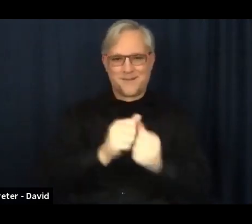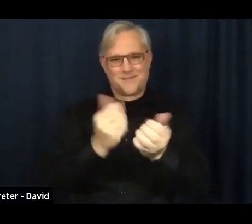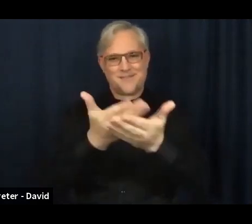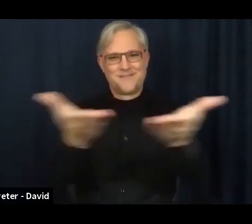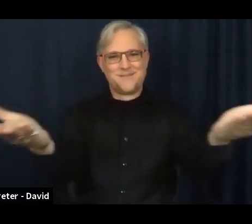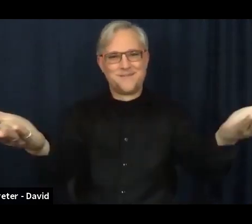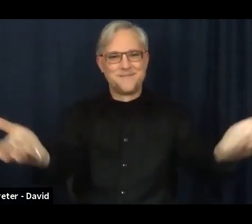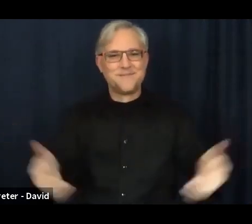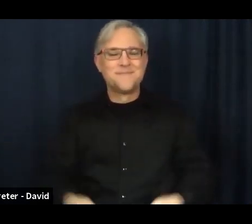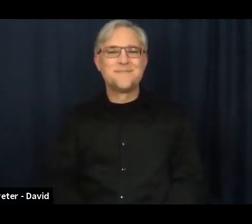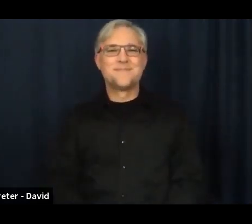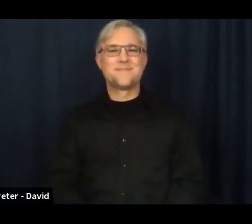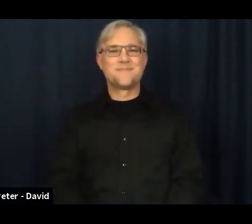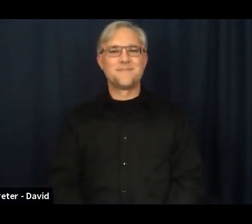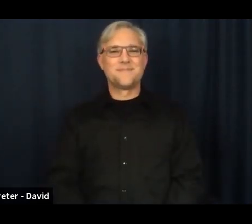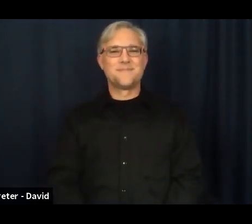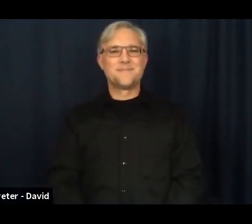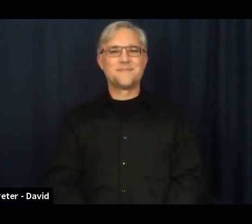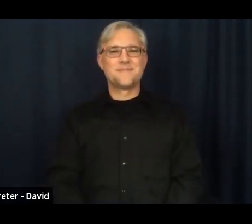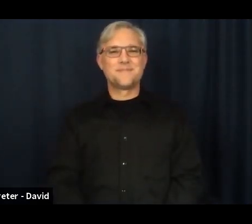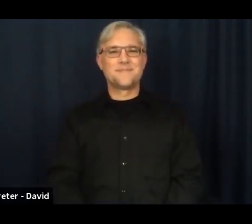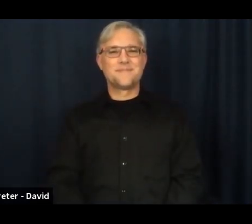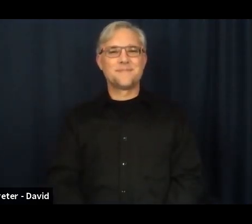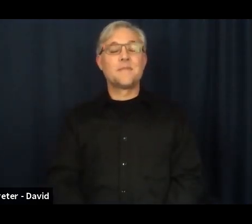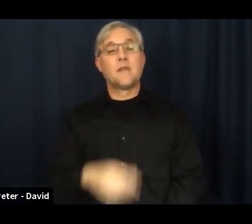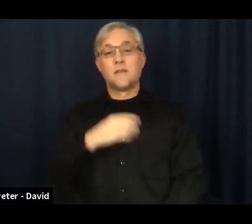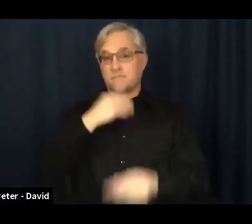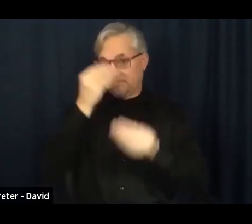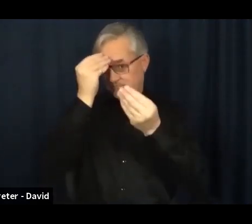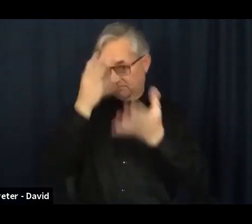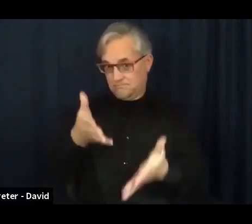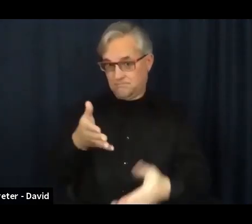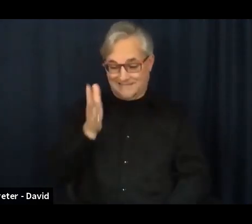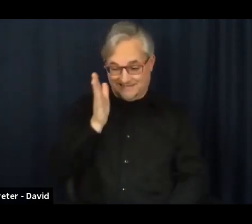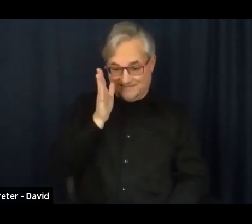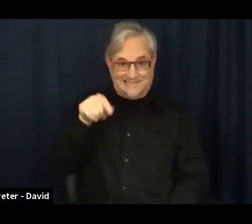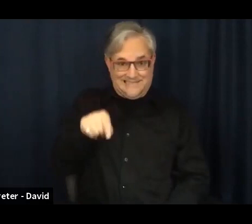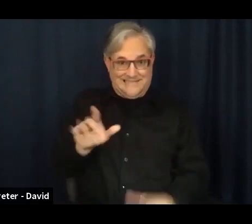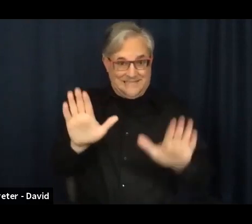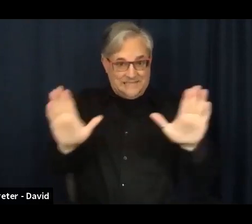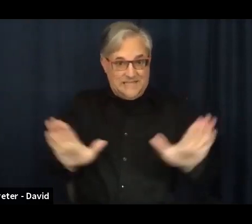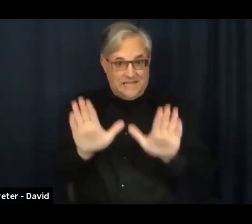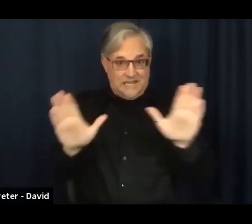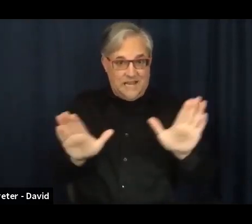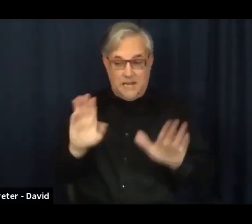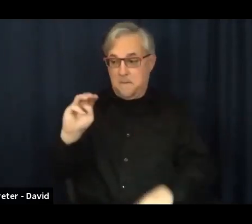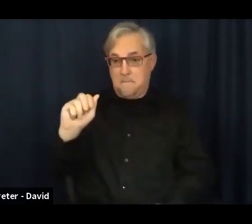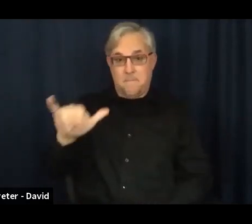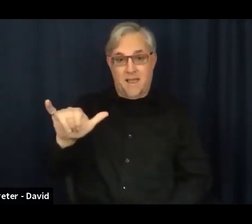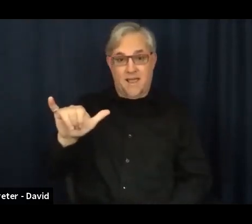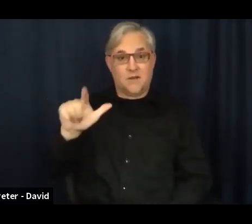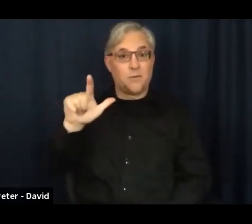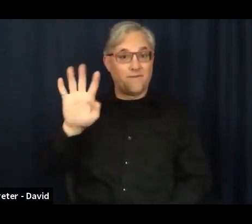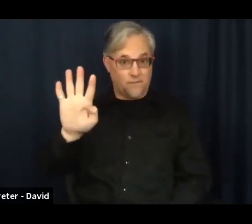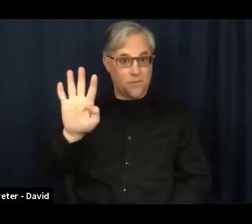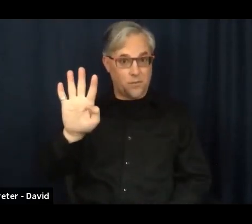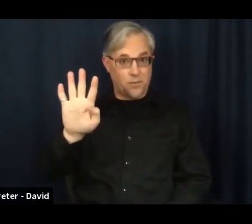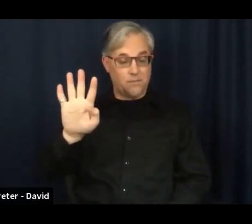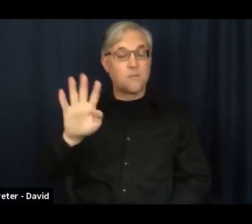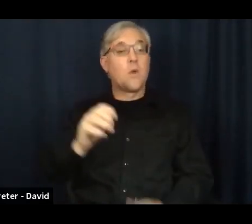I wanted to let you know that this coming Sunday's worship service for May 24 will be provided by the Minneapolis